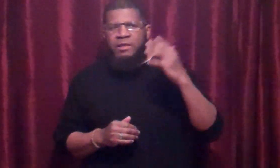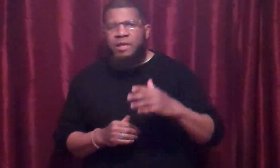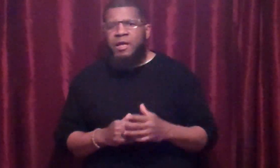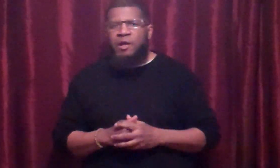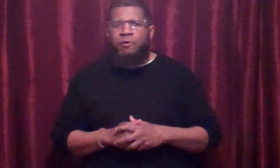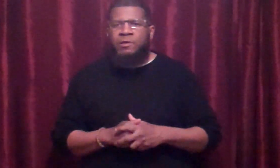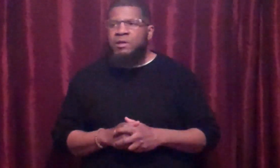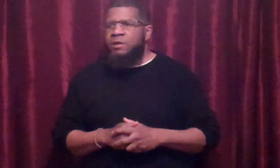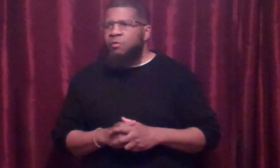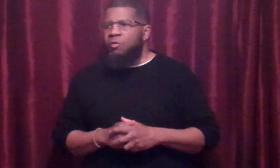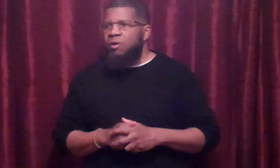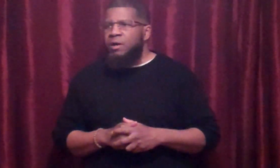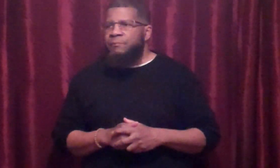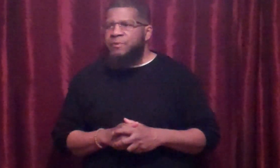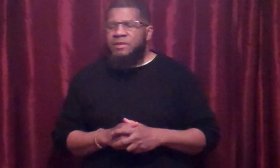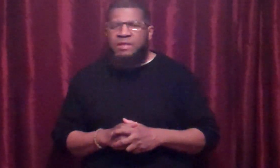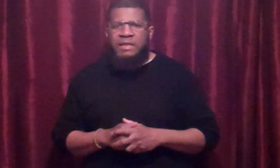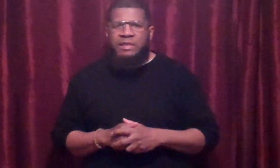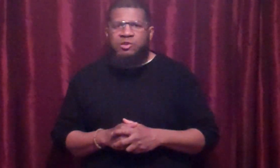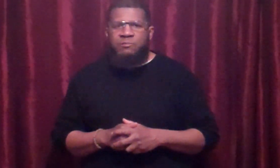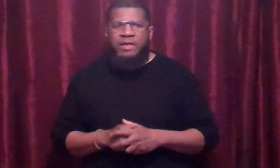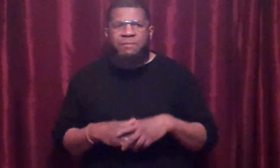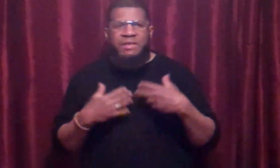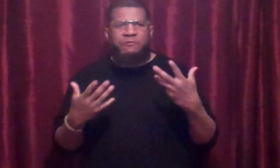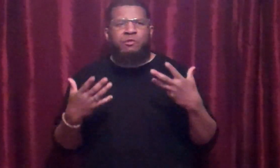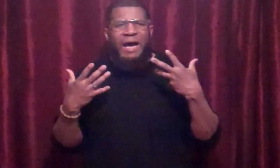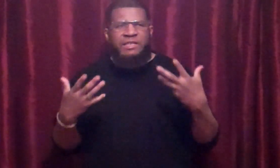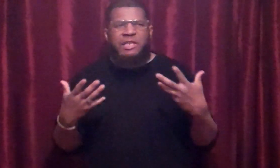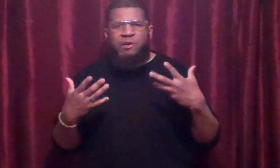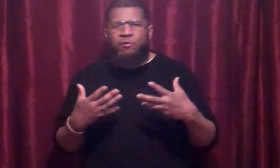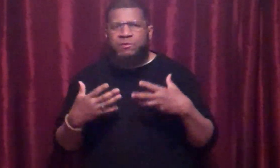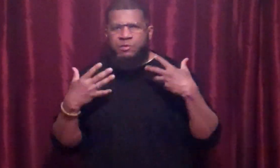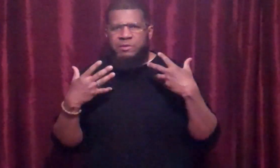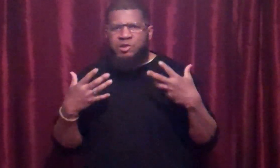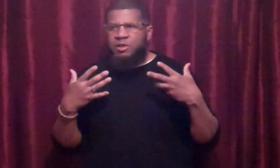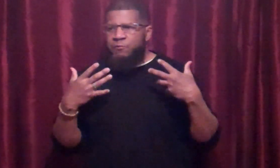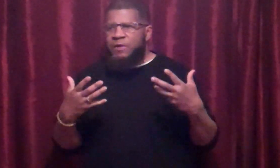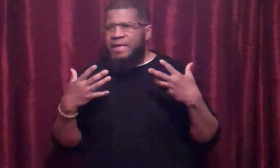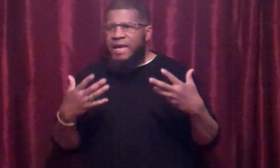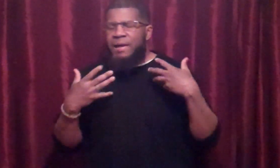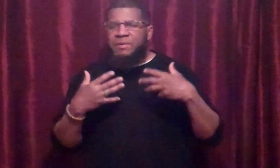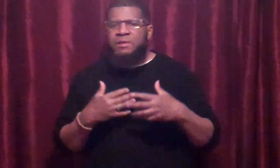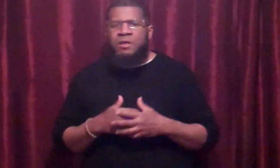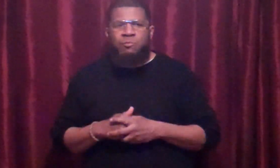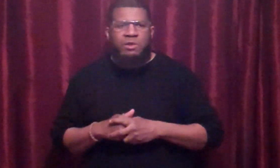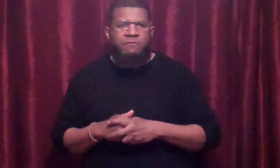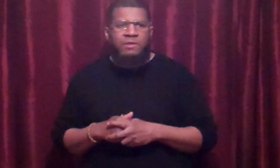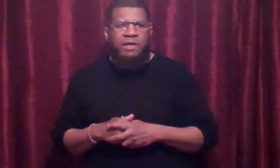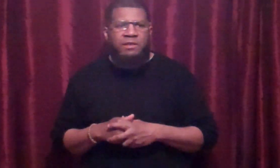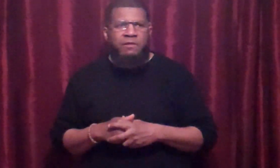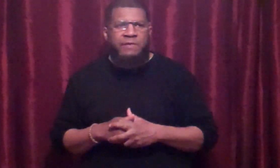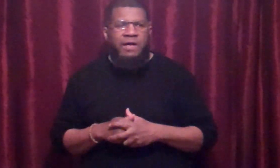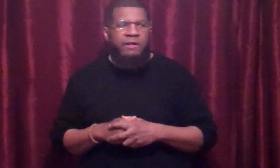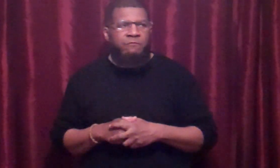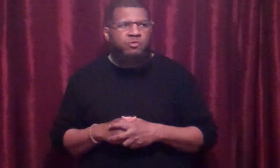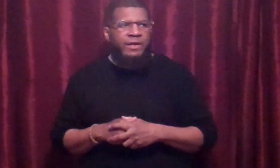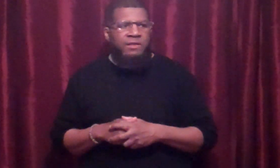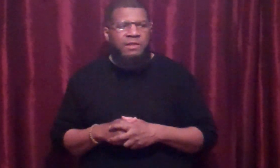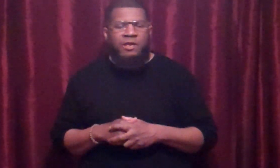at the ear or things of that nature. It might give you an idea. This particular thing that happened will give you an idea of the kind of training that I